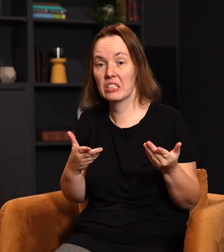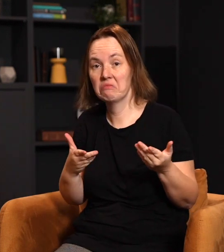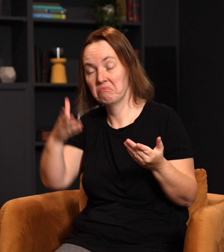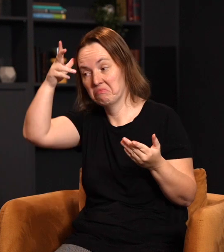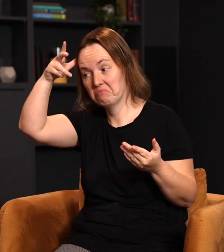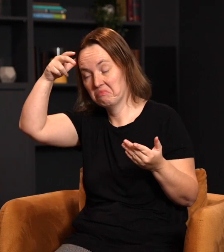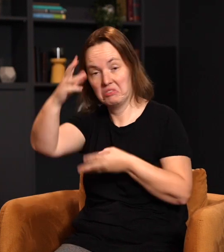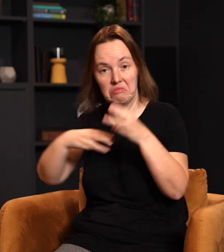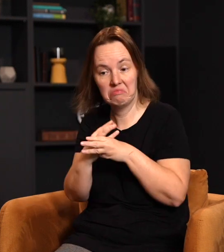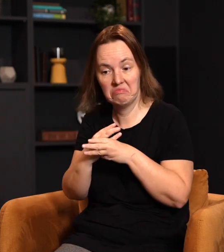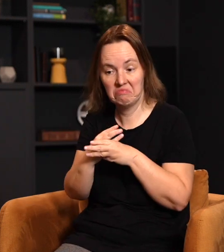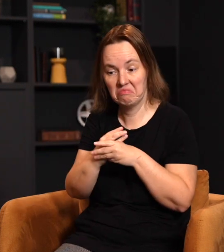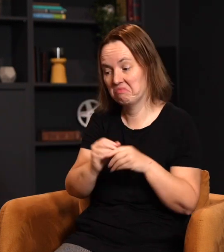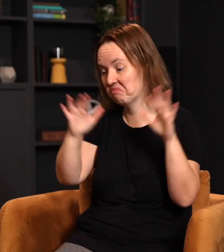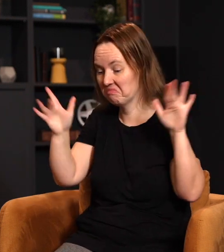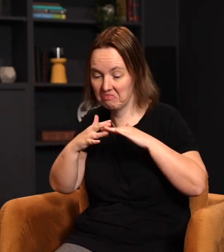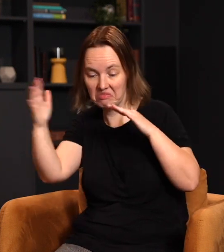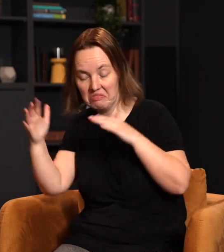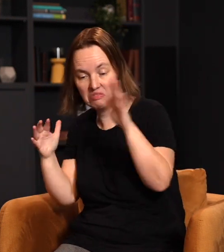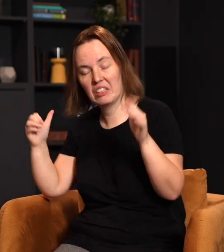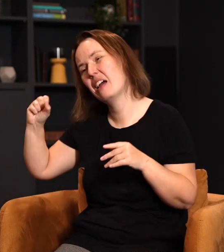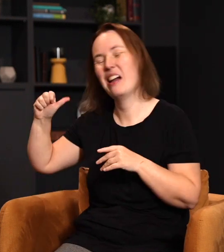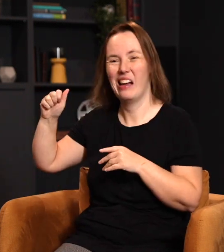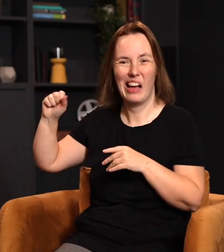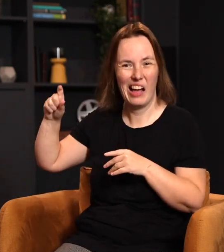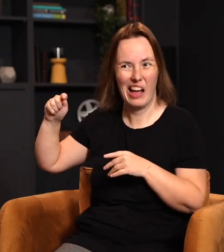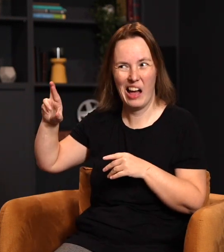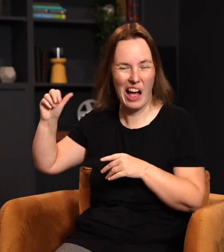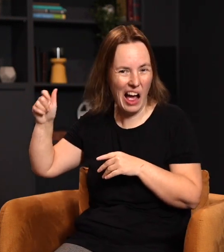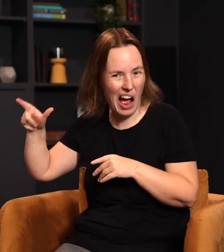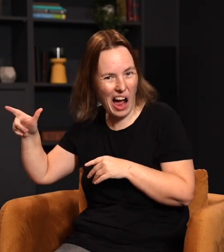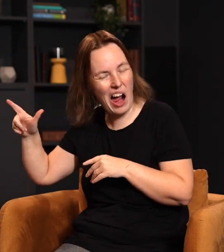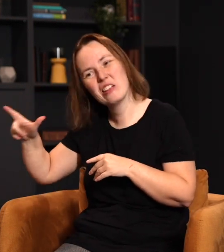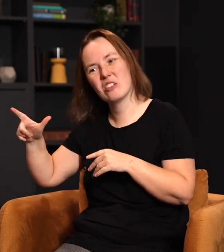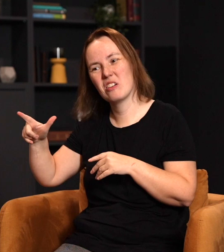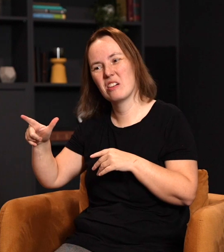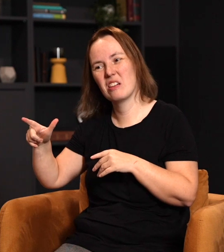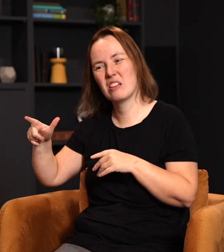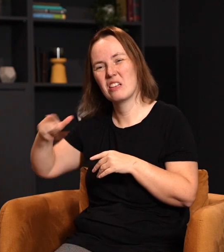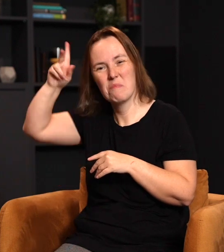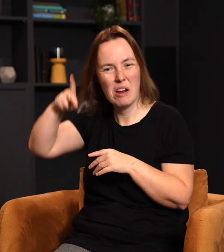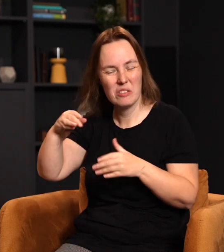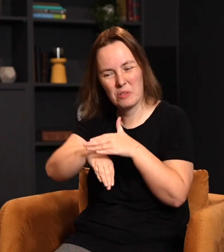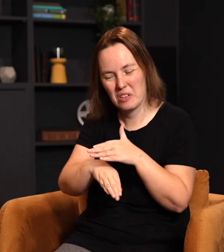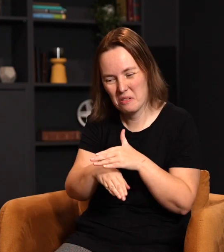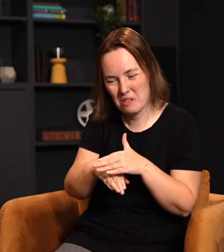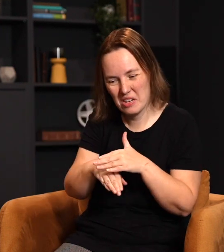world, you know, light shining from my fingers and astral projection, all that kind of stuff. He said, my parents were witches and warlocks, and I was born into it.